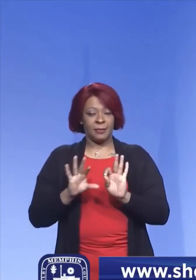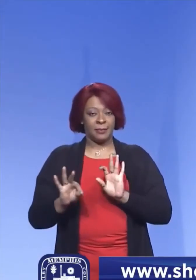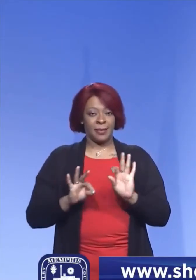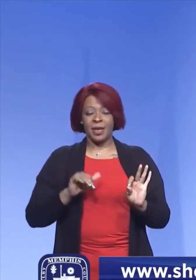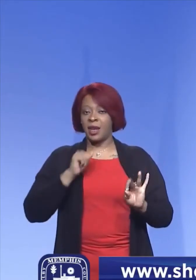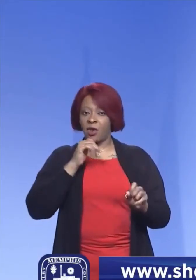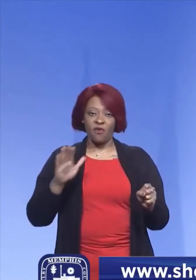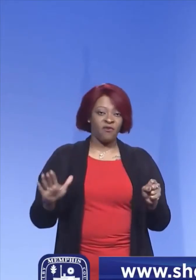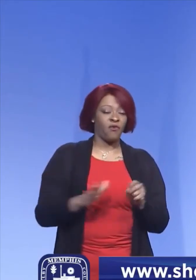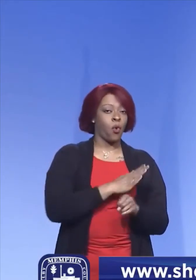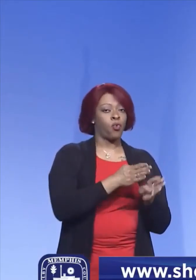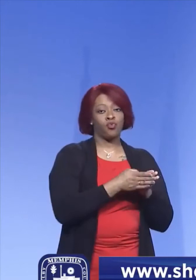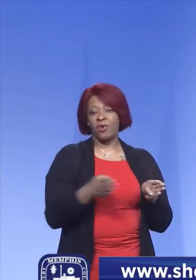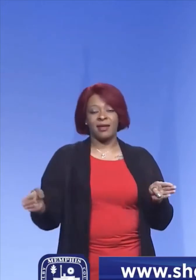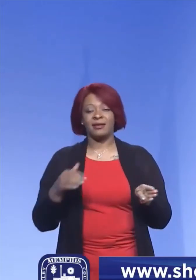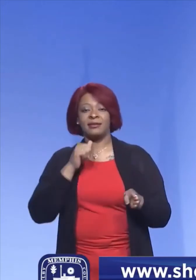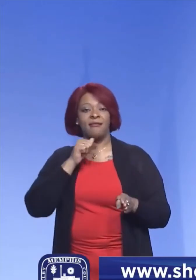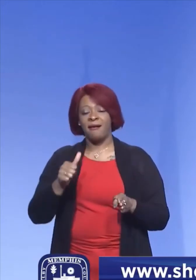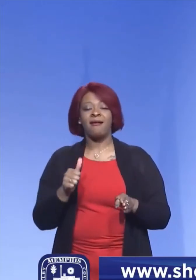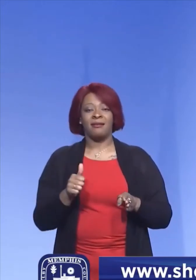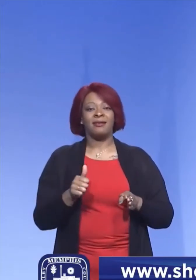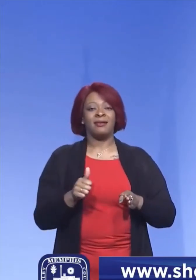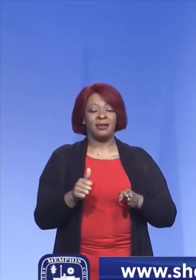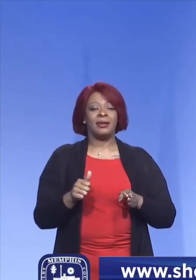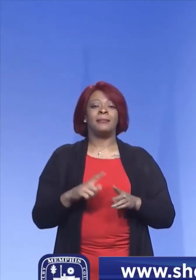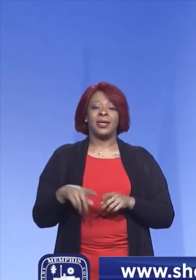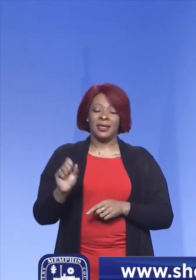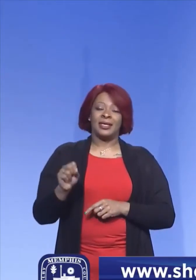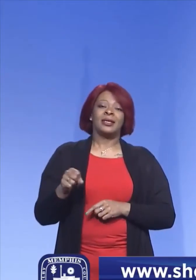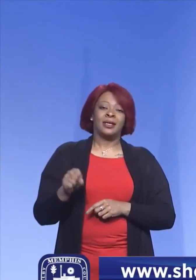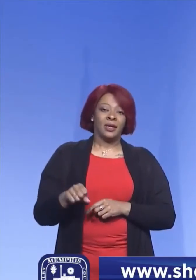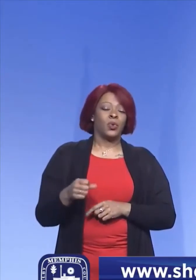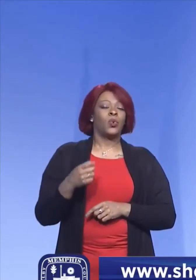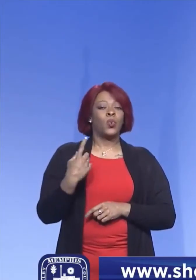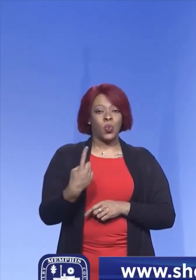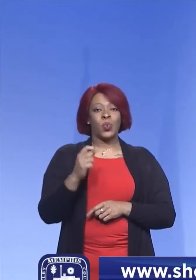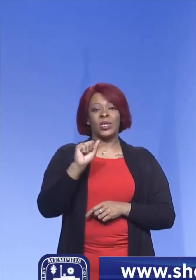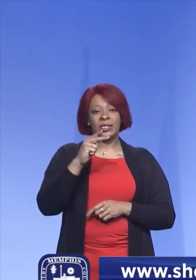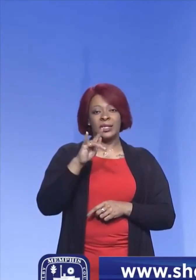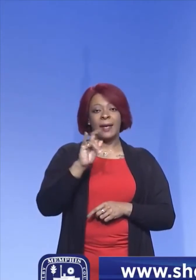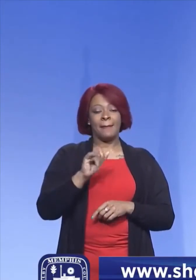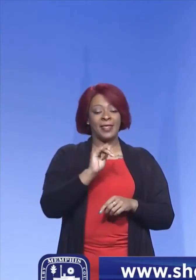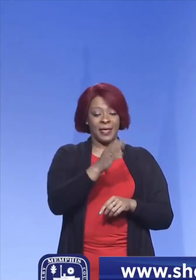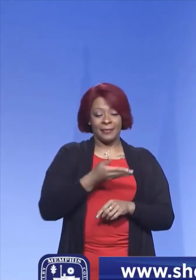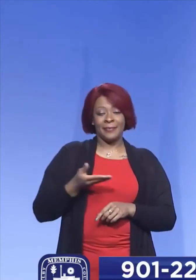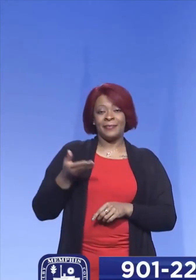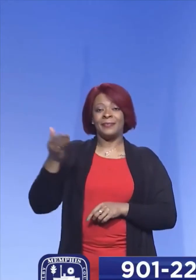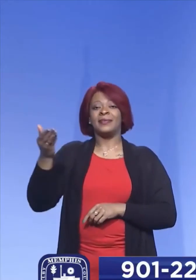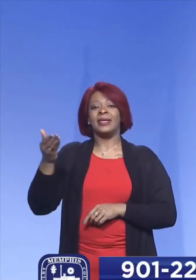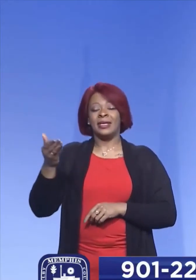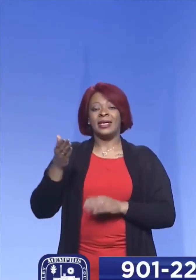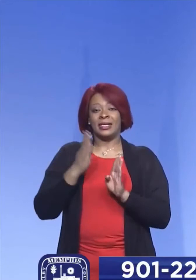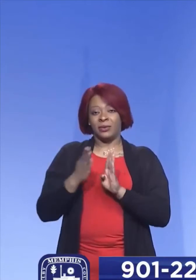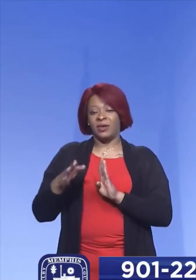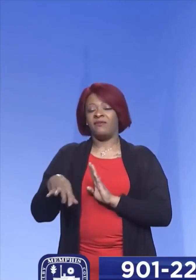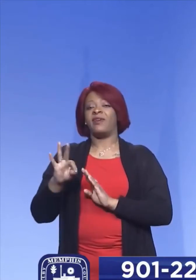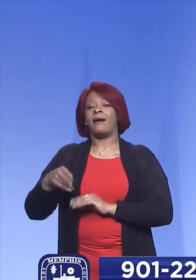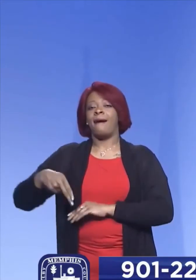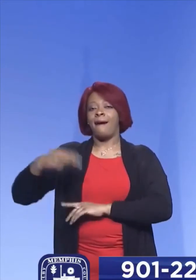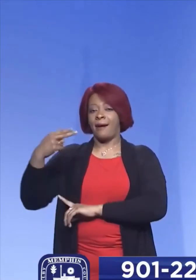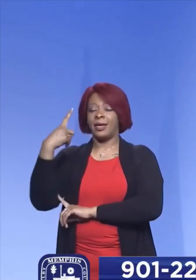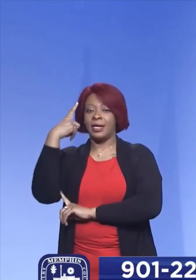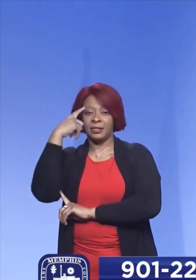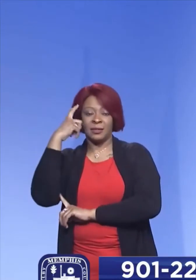range. But, yeah, I mean, one of the samples that was sent over for sequencing came back as highly suspicious.